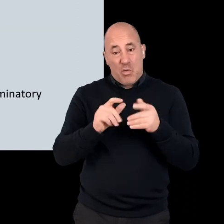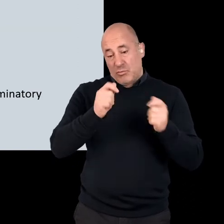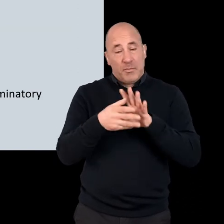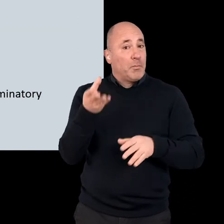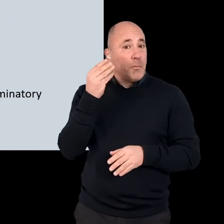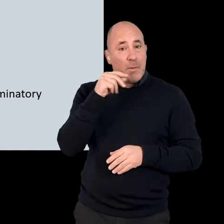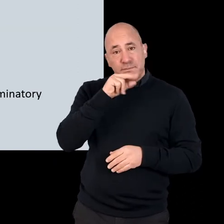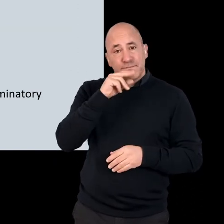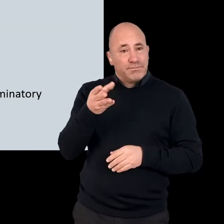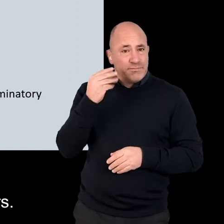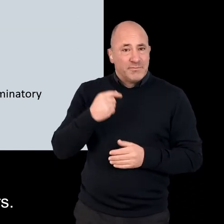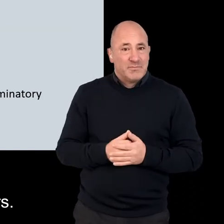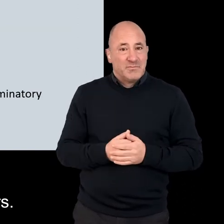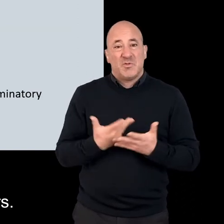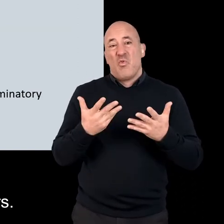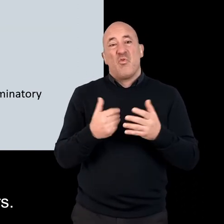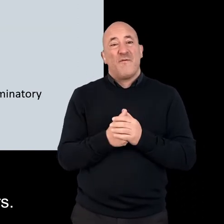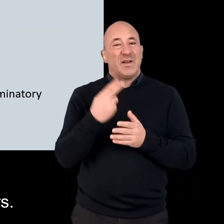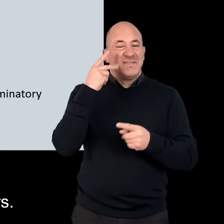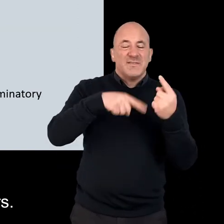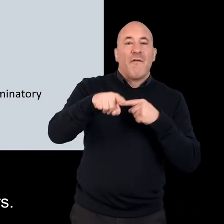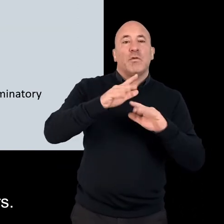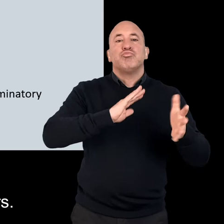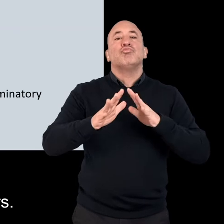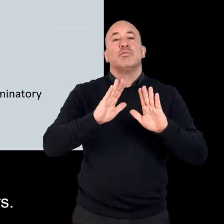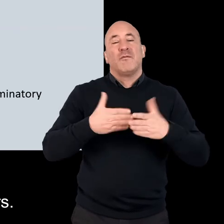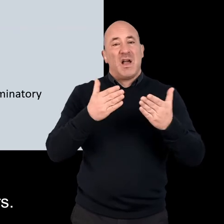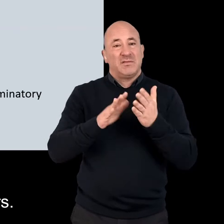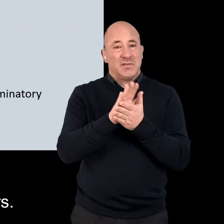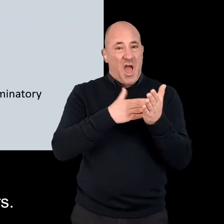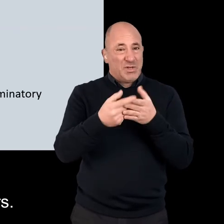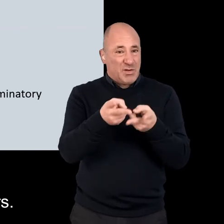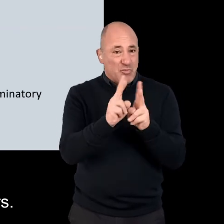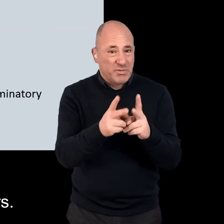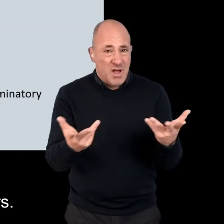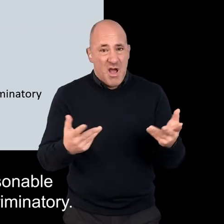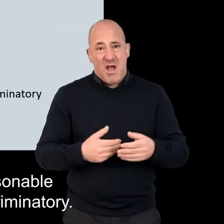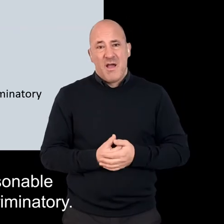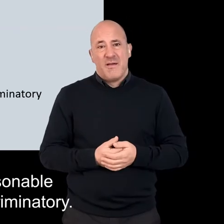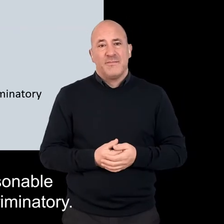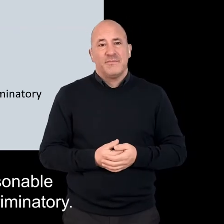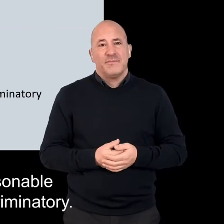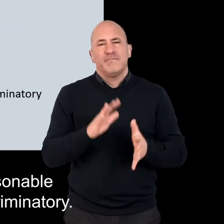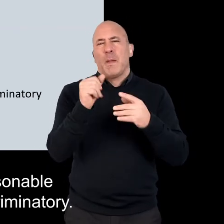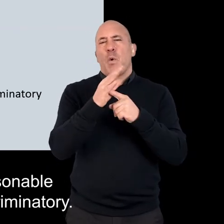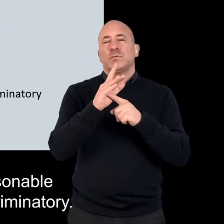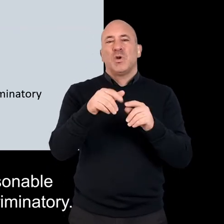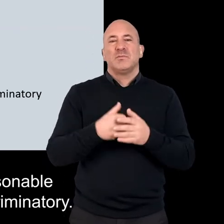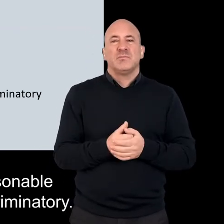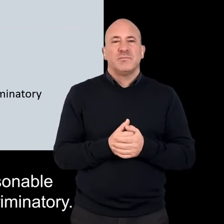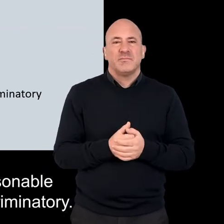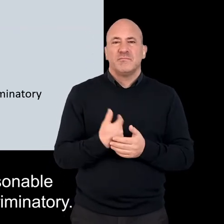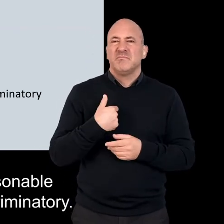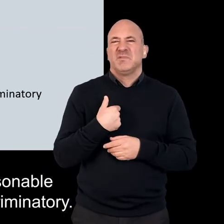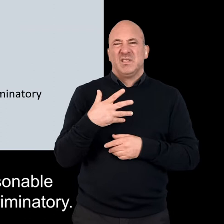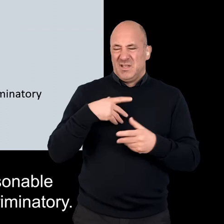audio formats. Providing a sign language interpreter for deaf BSL users. And importantly,